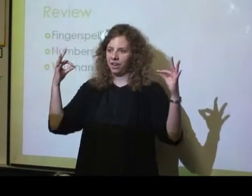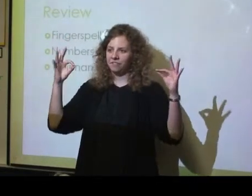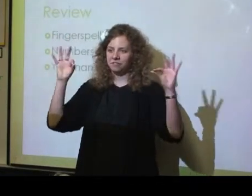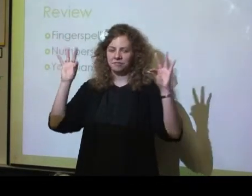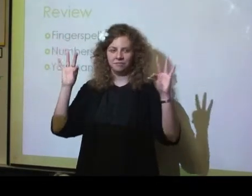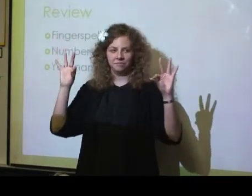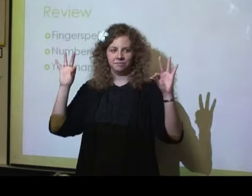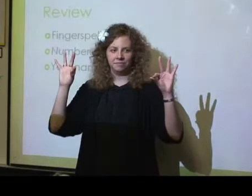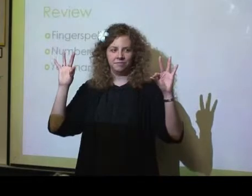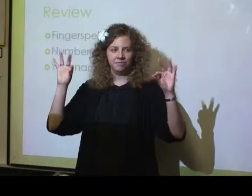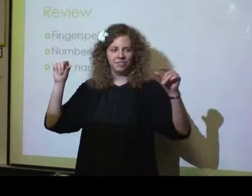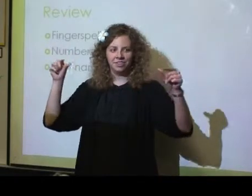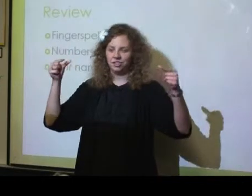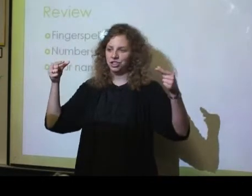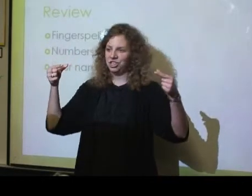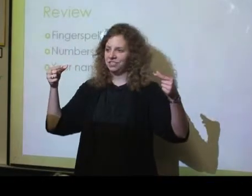an F. And then G.